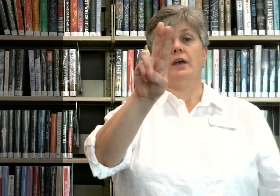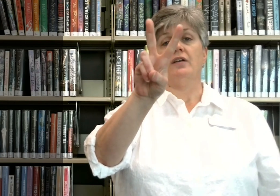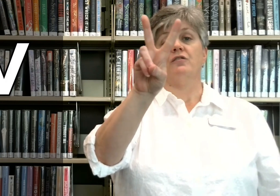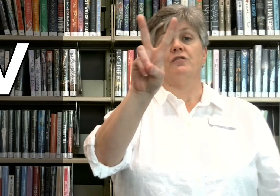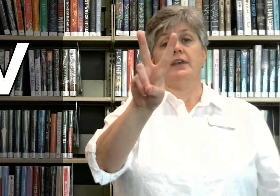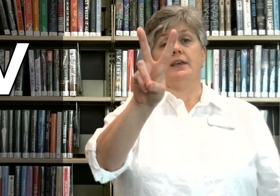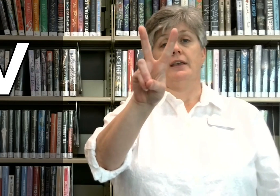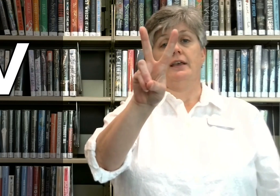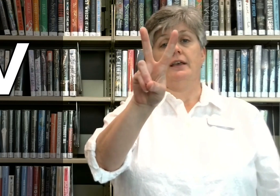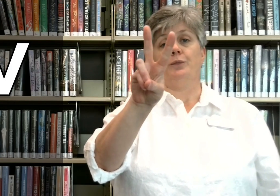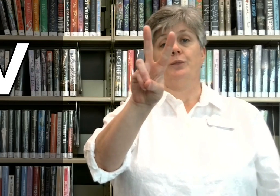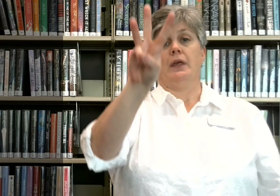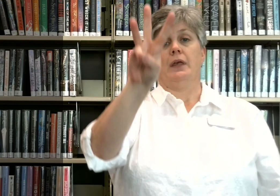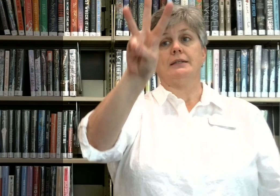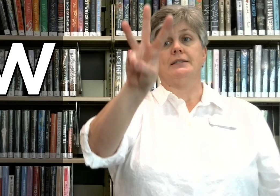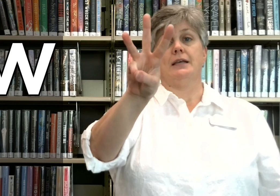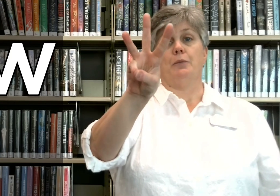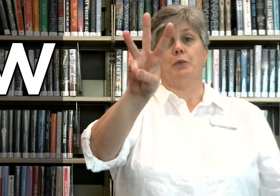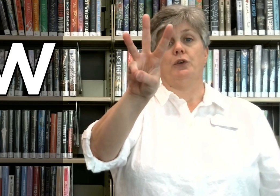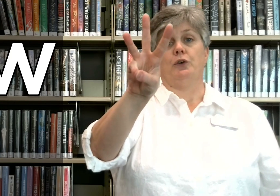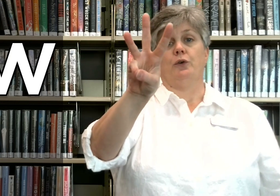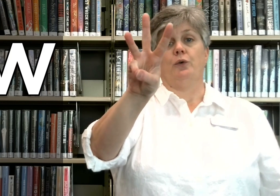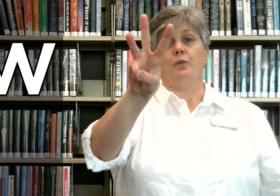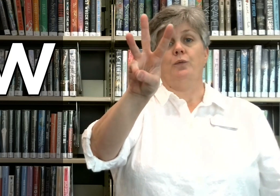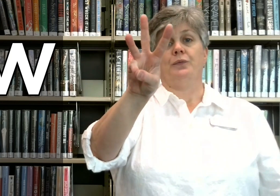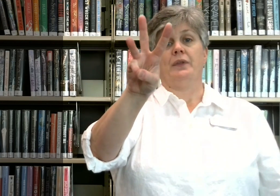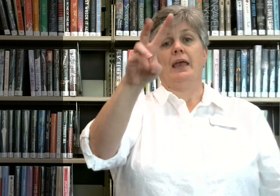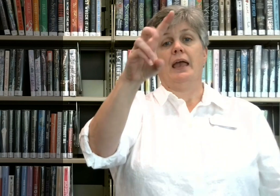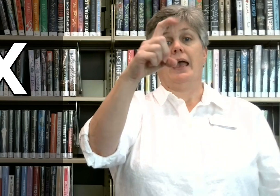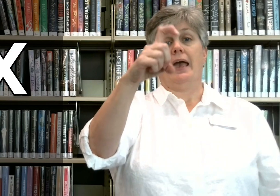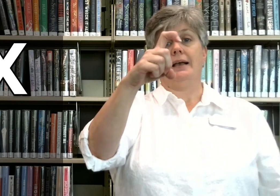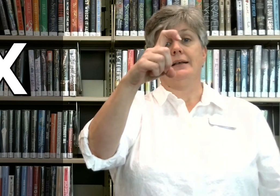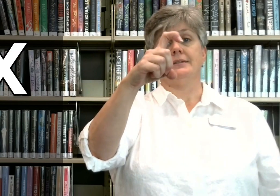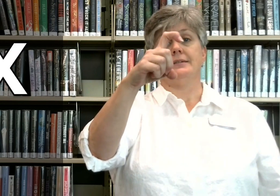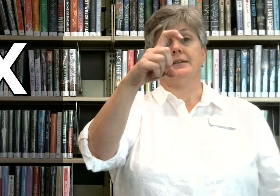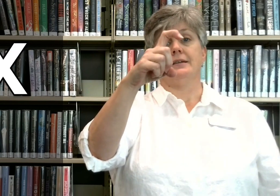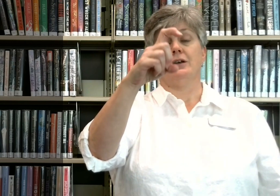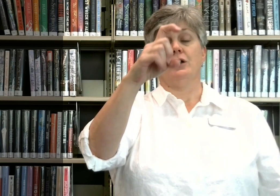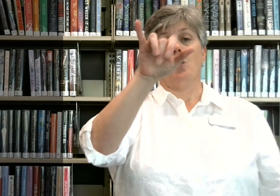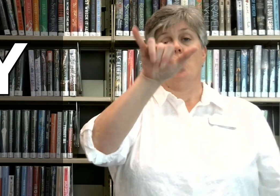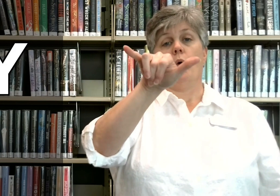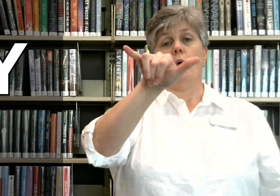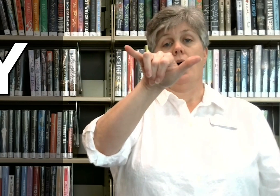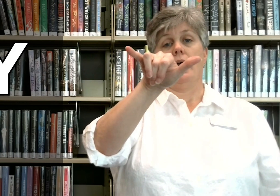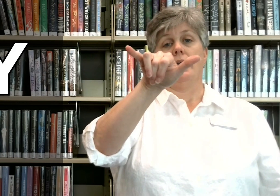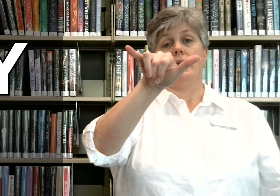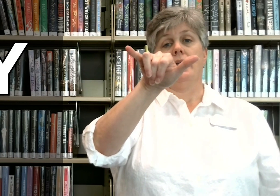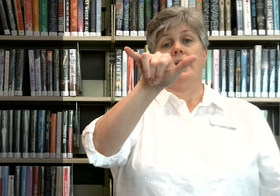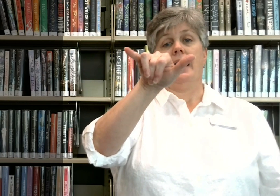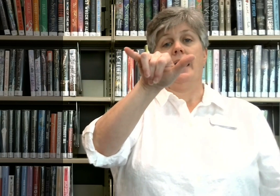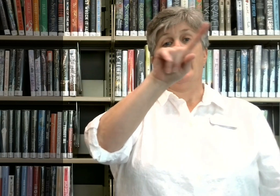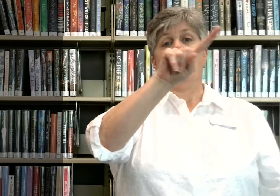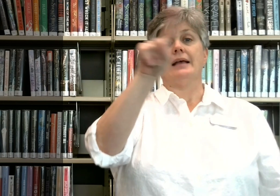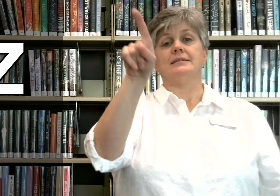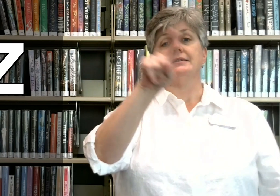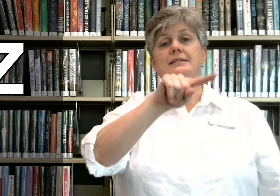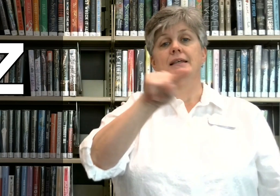V, W, X, Y, and Z.